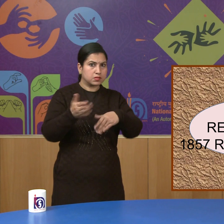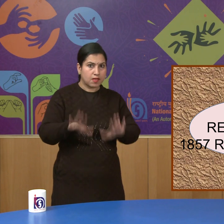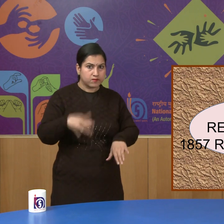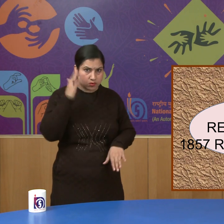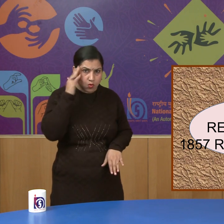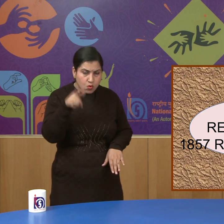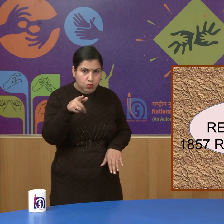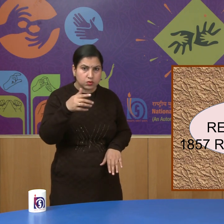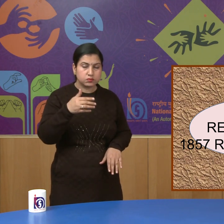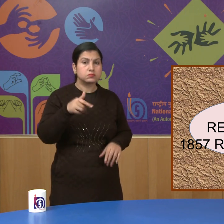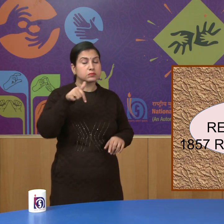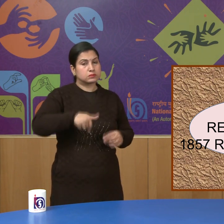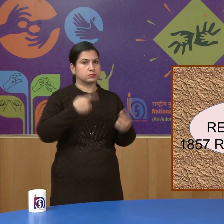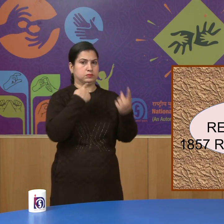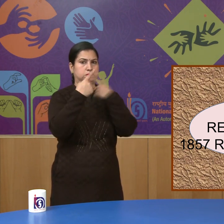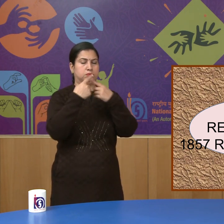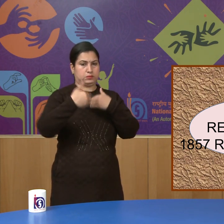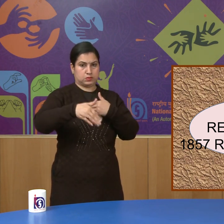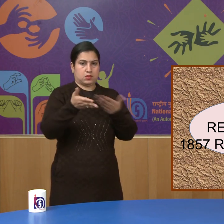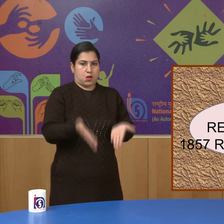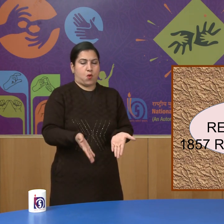we will discuss about them now